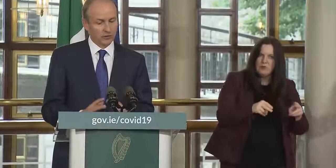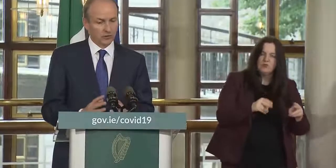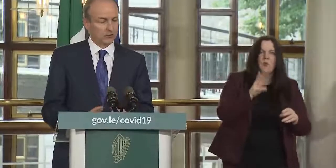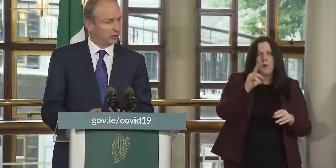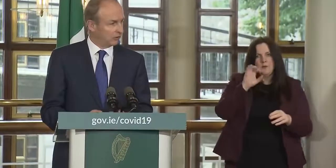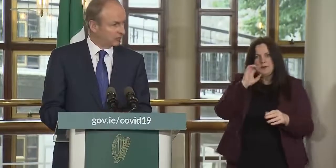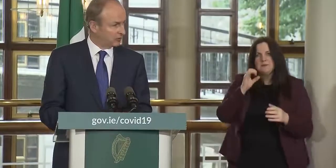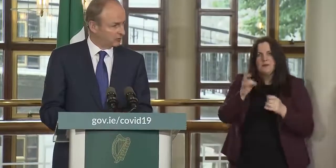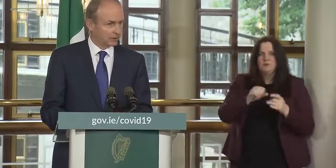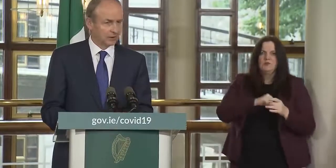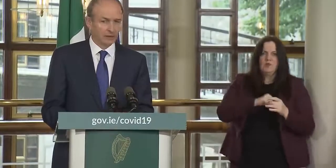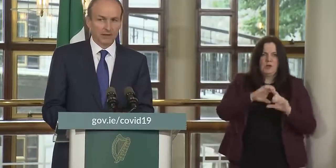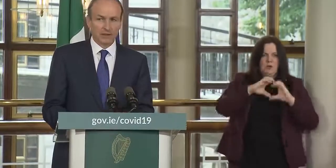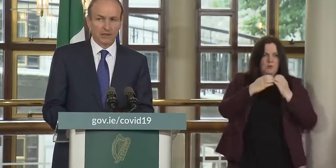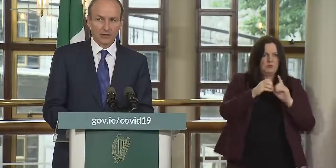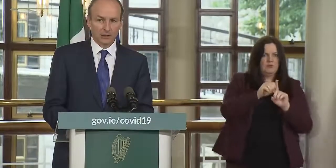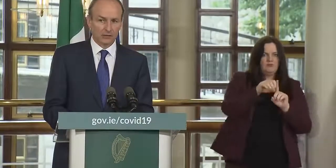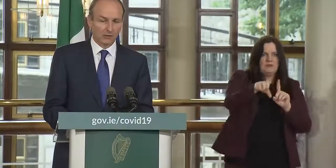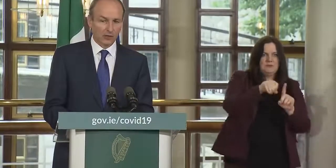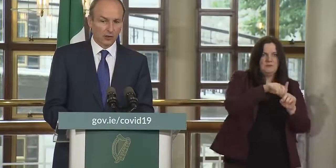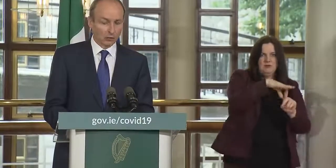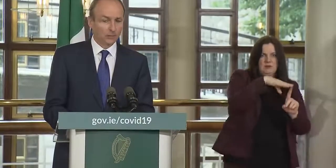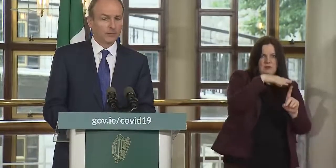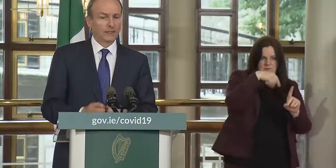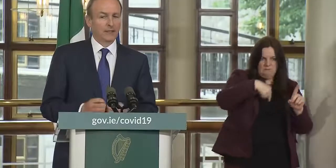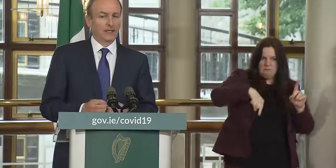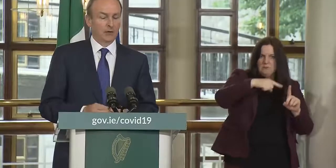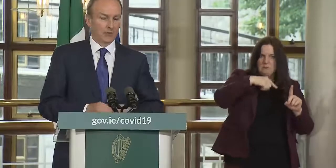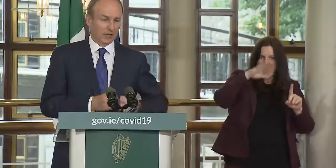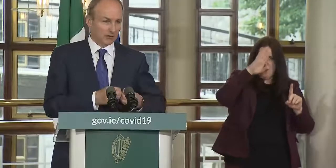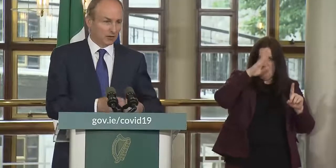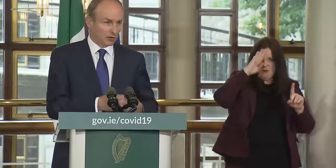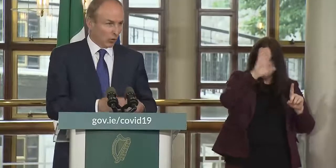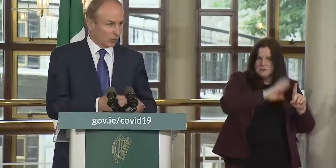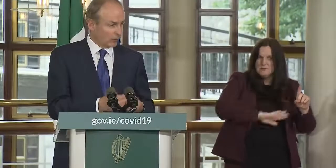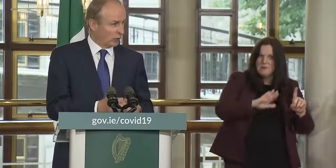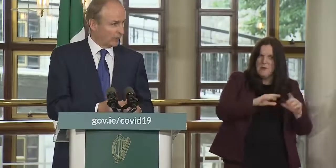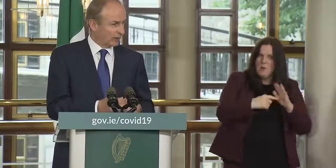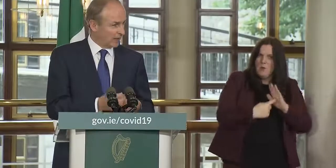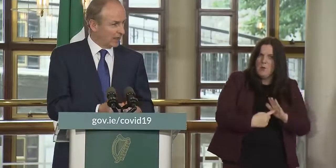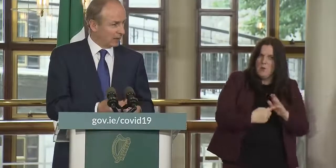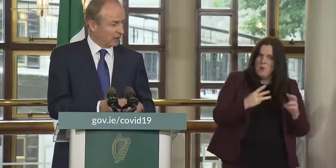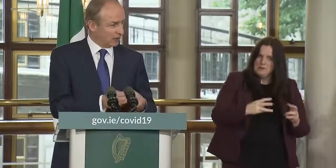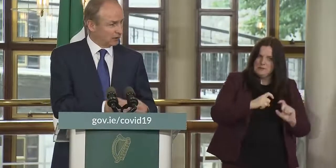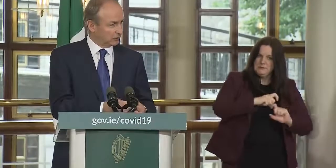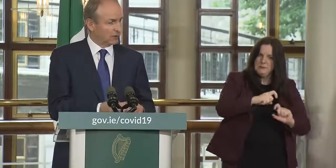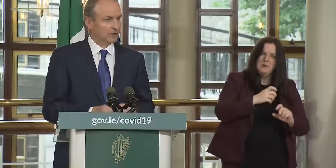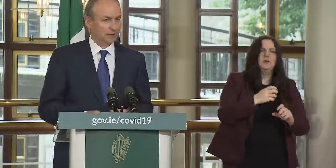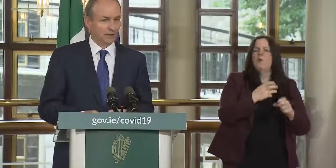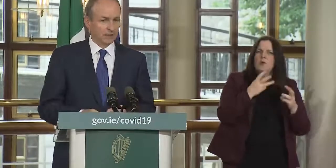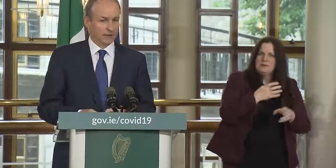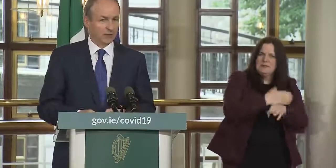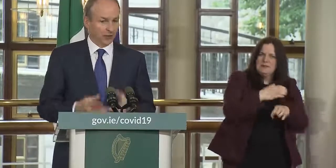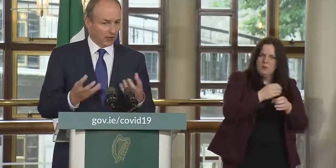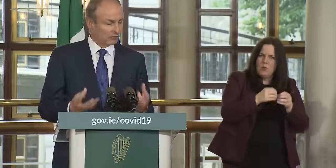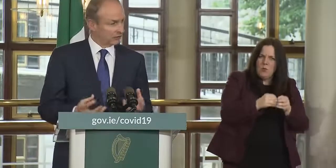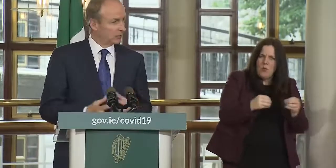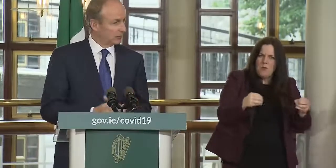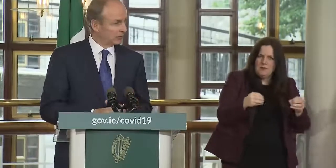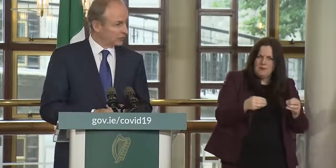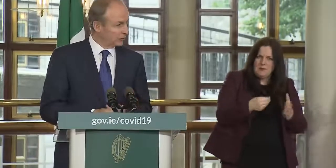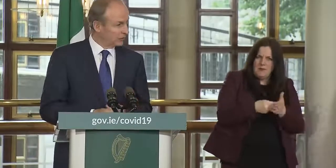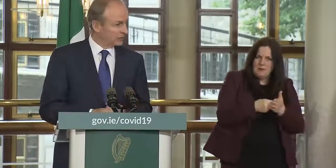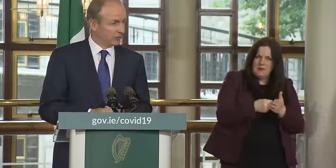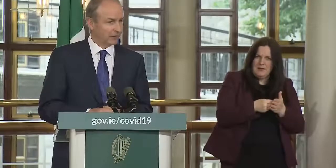ensure that community transmission in ireland is very low and that we can continue the work of reopening the economy the country i'm very